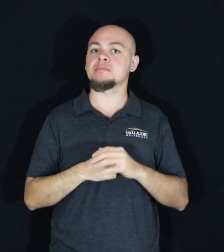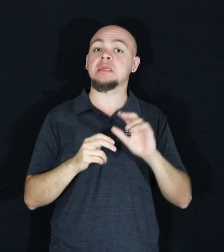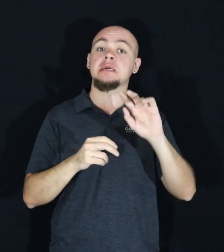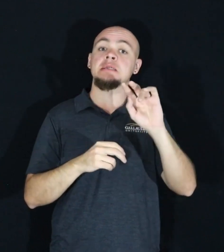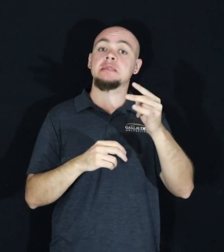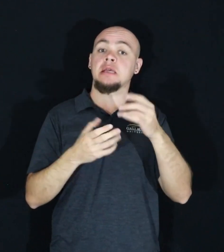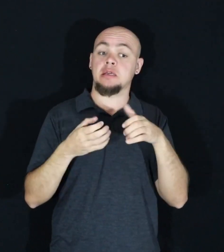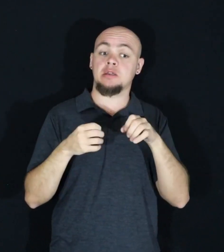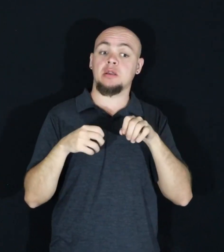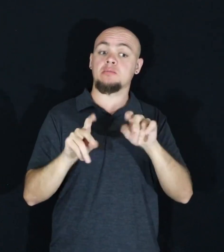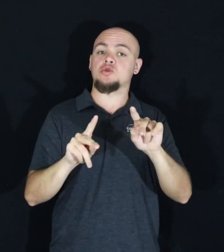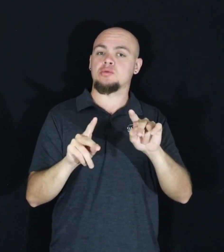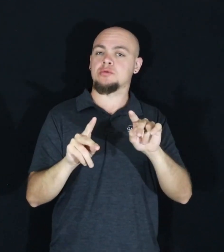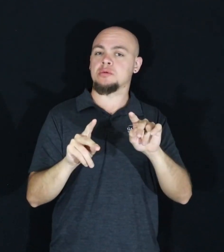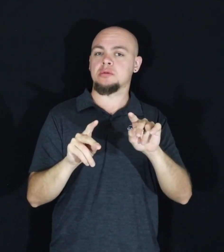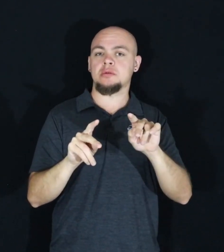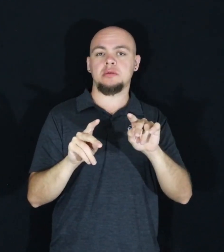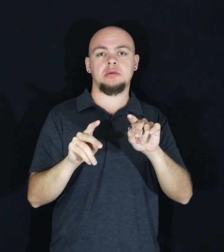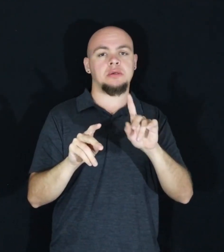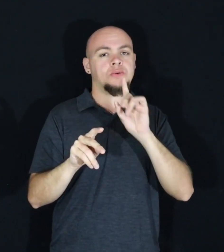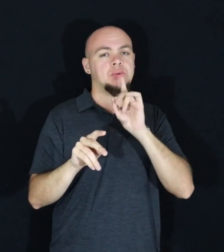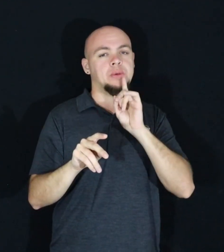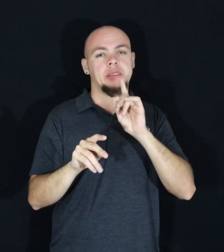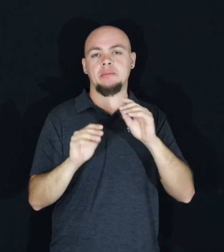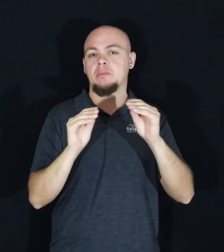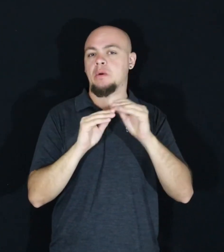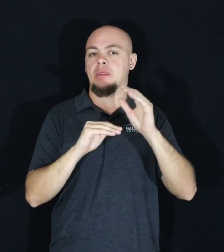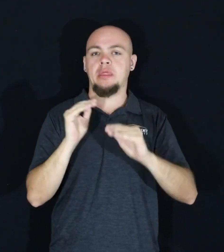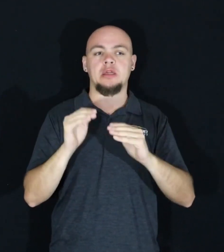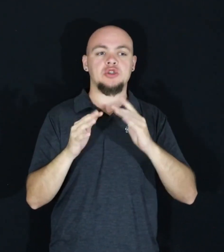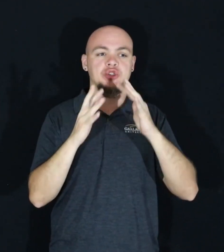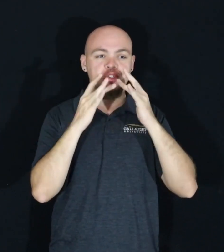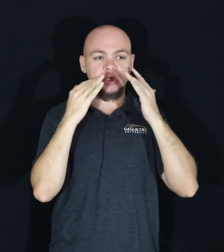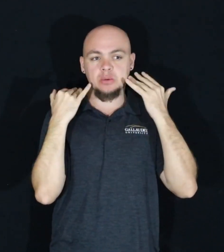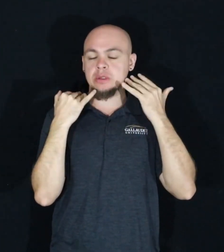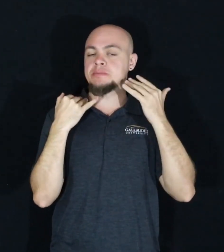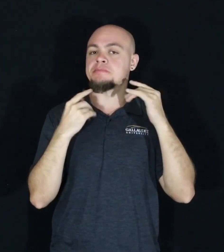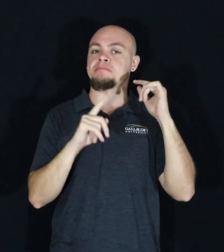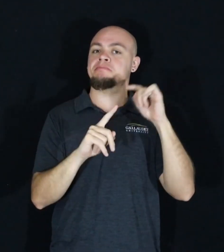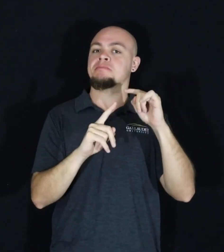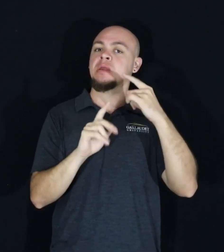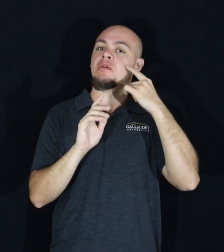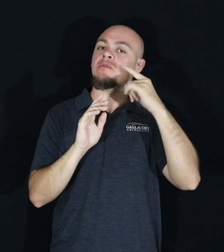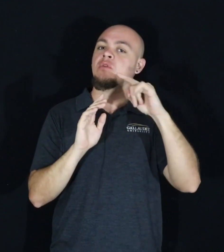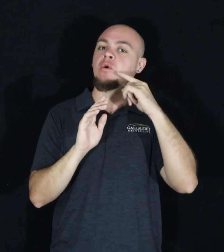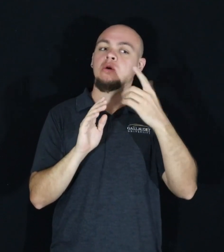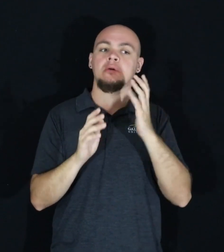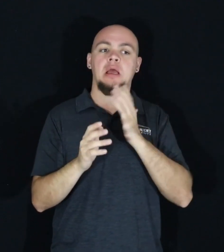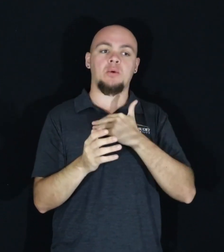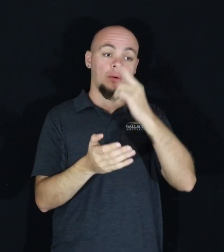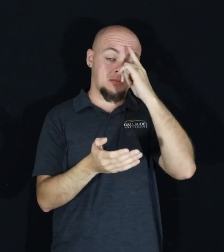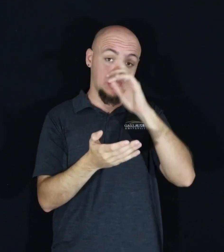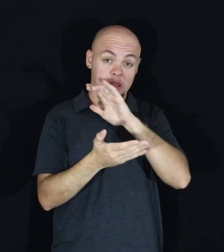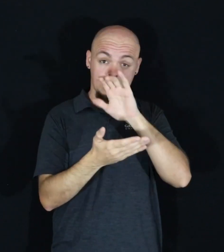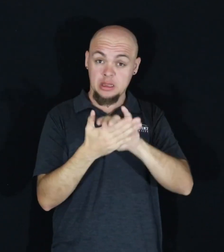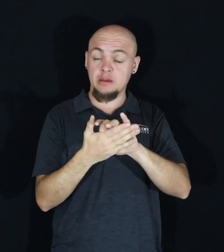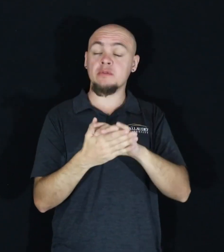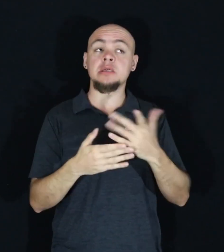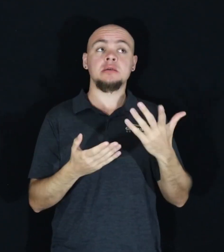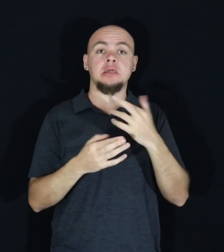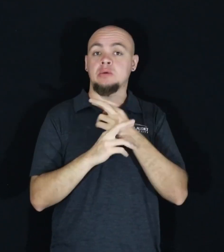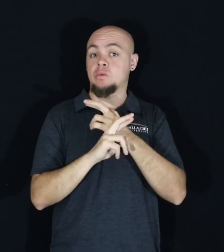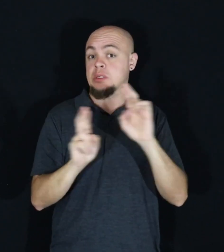chance is more than just an act of generosity. It showcases our belief in the power of redemption